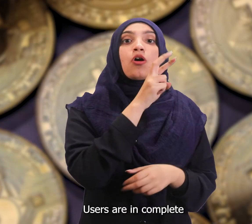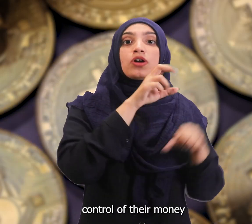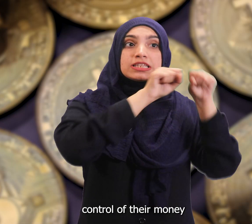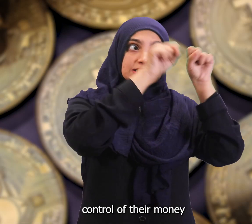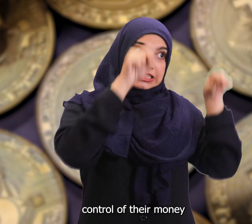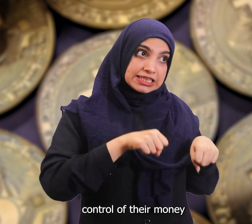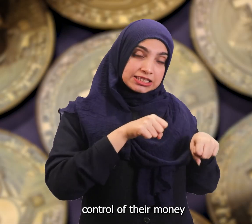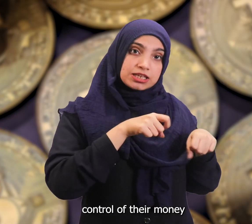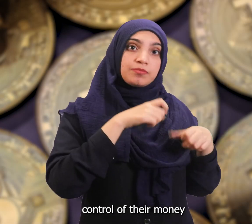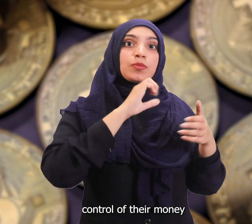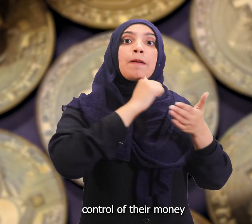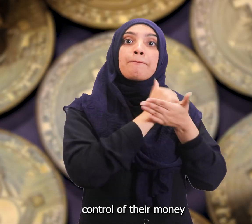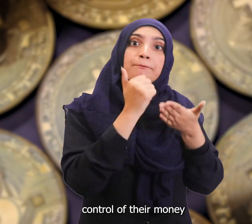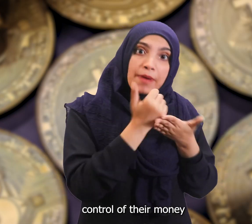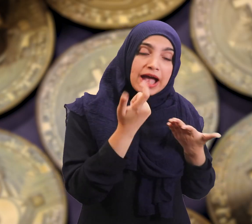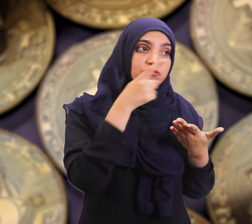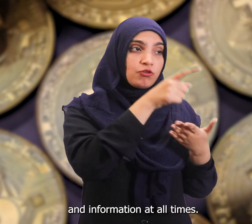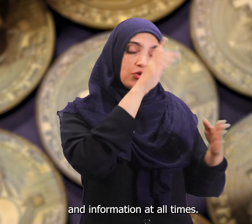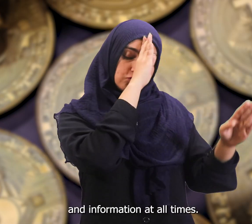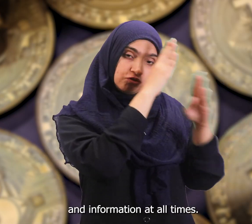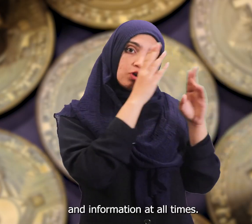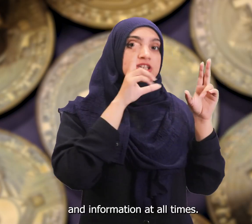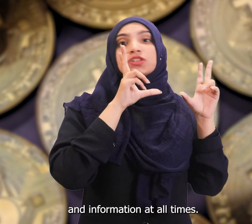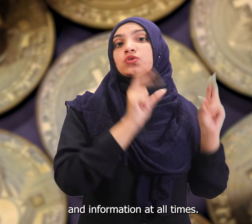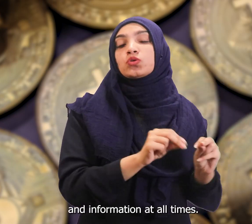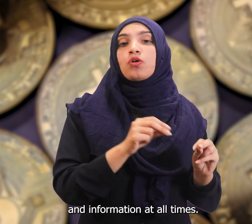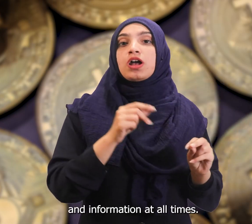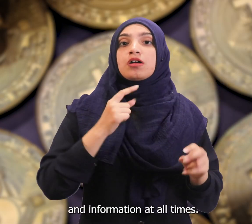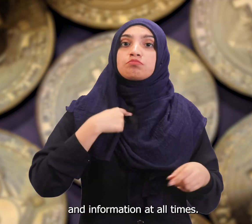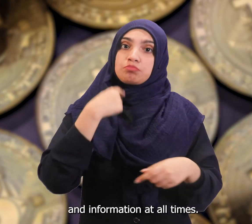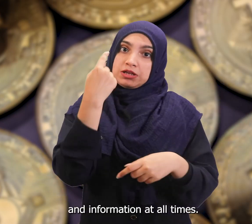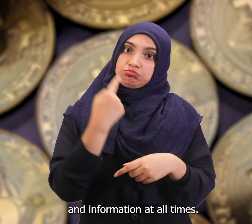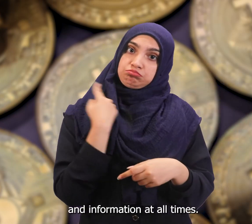control of their money and information at all times.